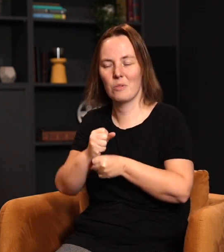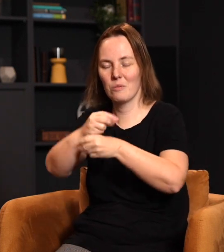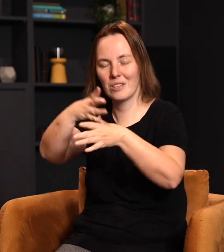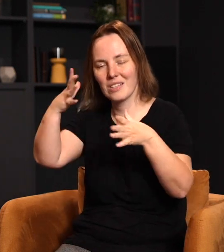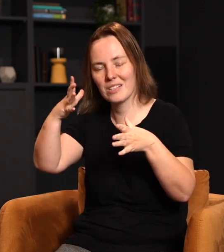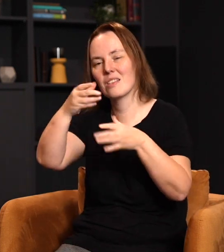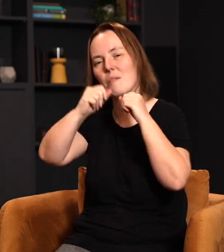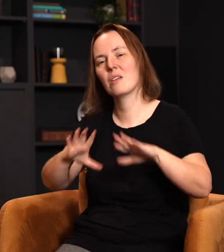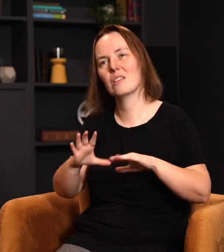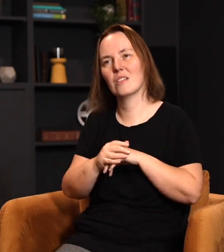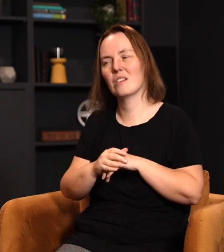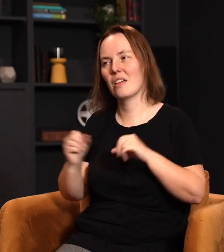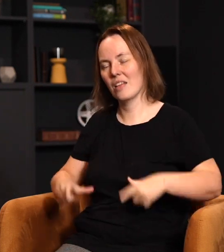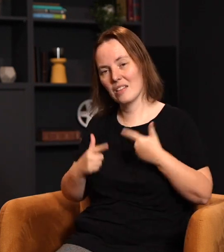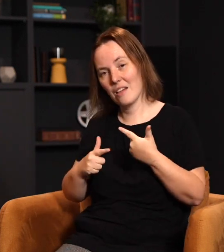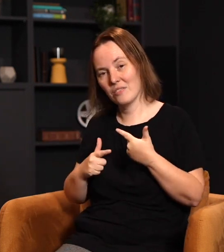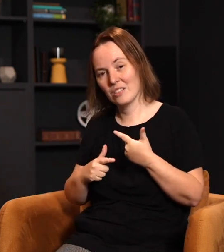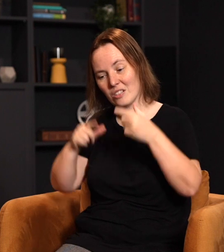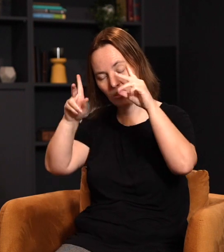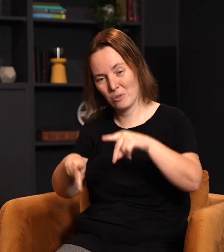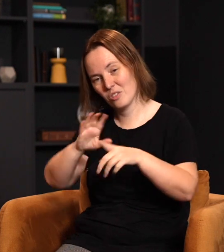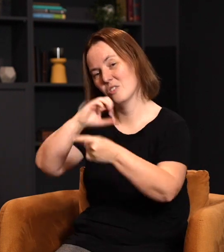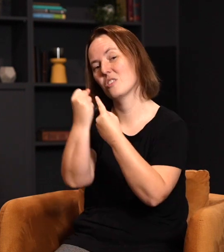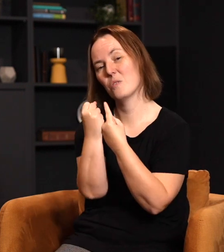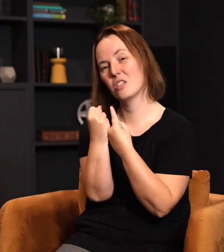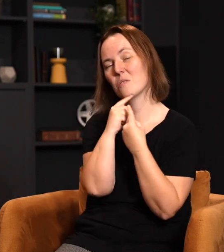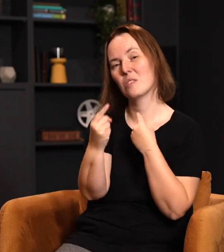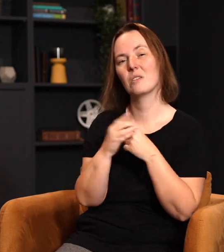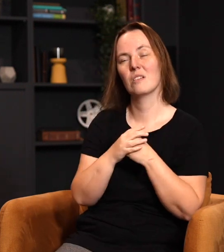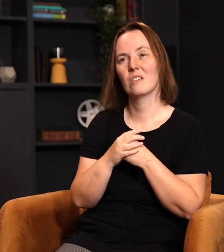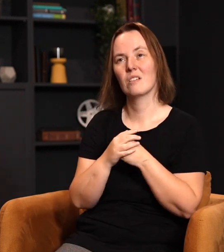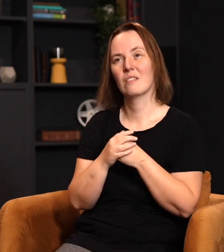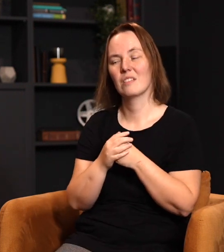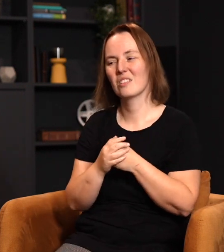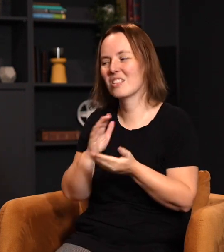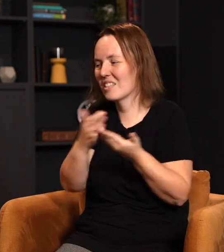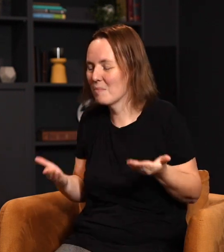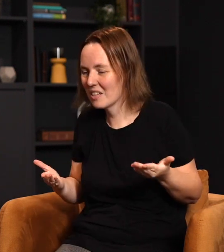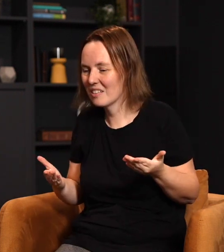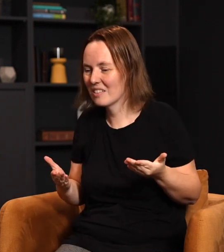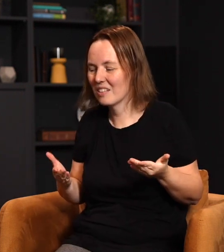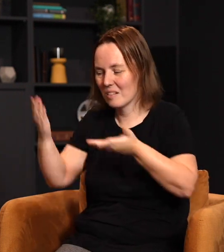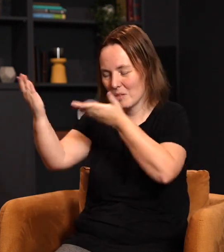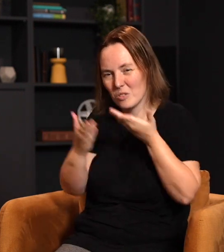that we release that blessing, we release that life to the person or situation that we speak to, but there comes something in return for us.